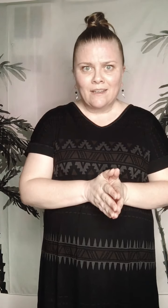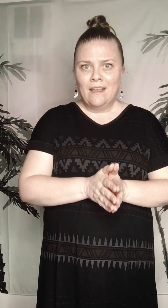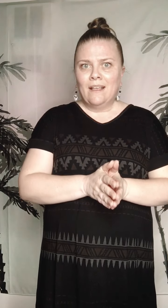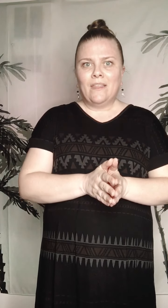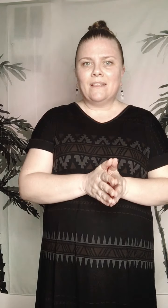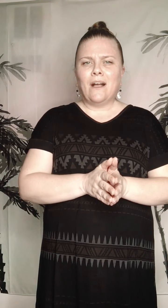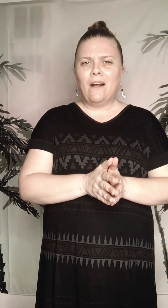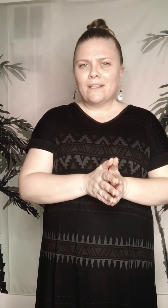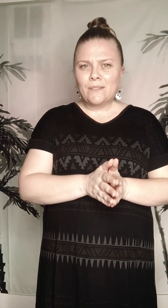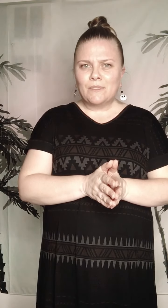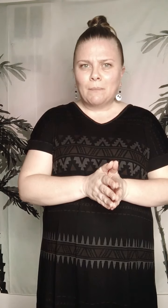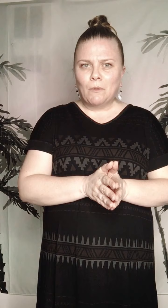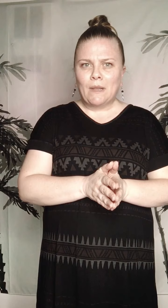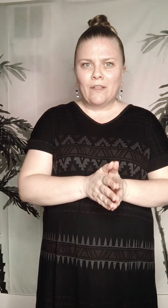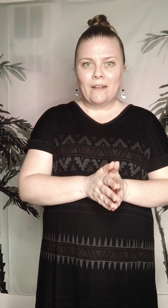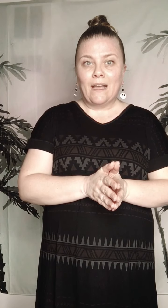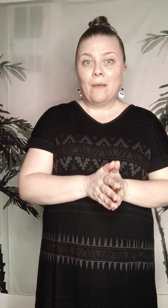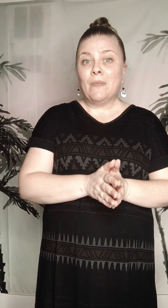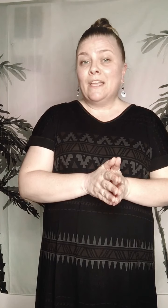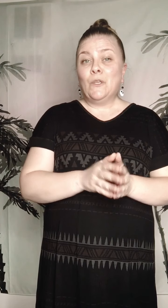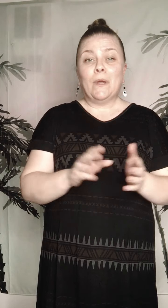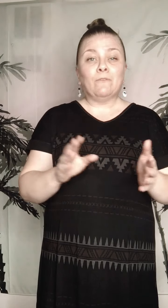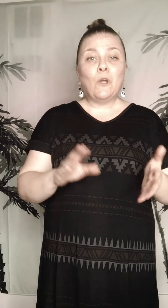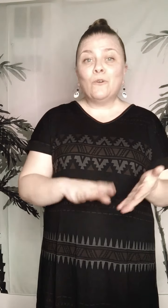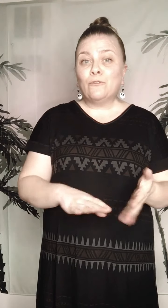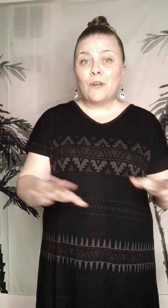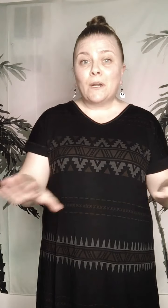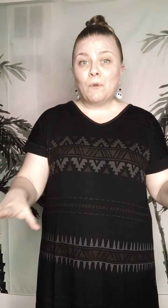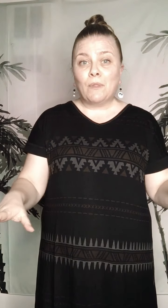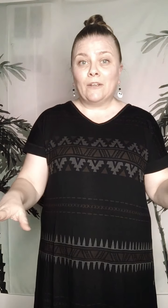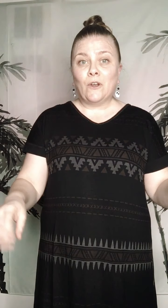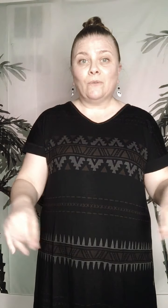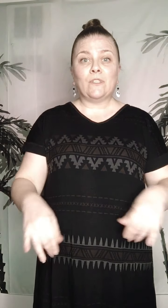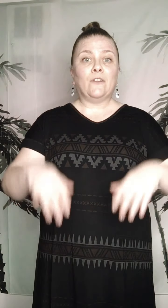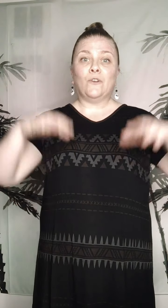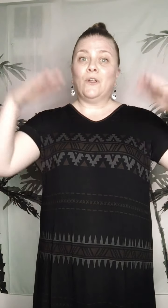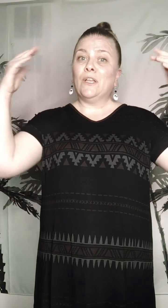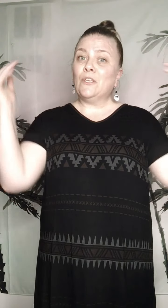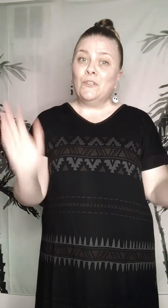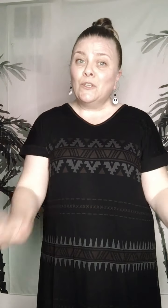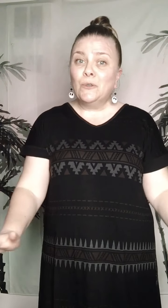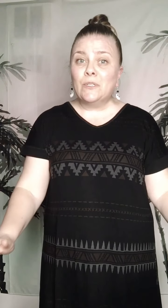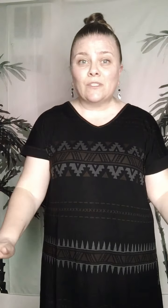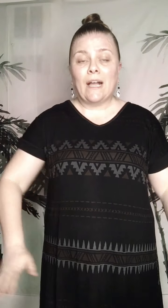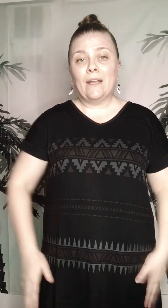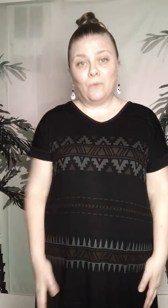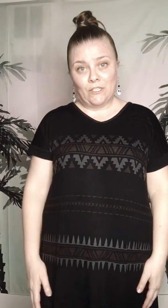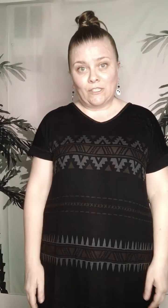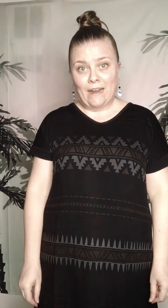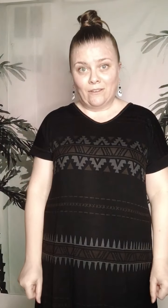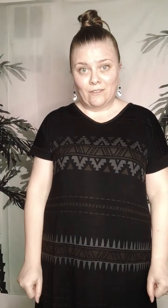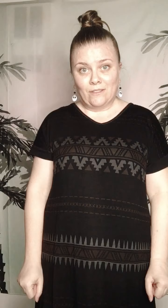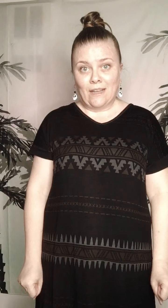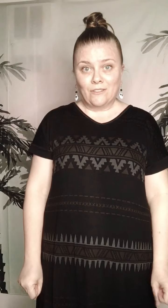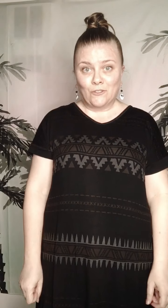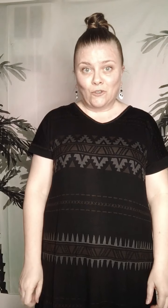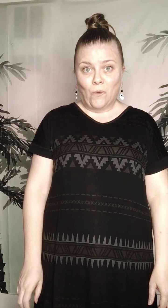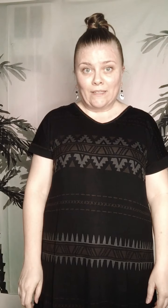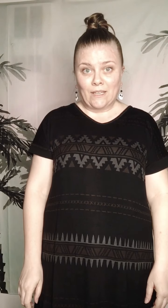That is awesome supplemental income. You have total freedom to plan your own schedule. You decide which styles and sizes you're going to